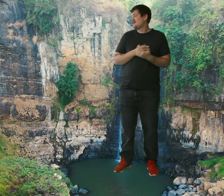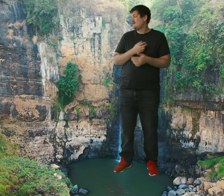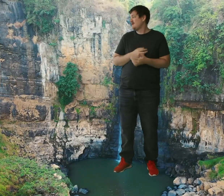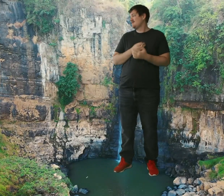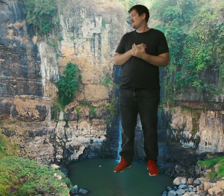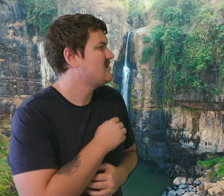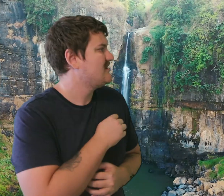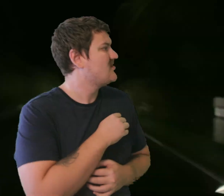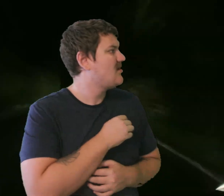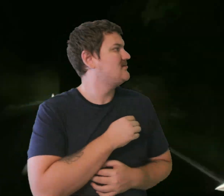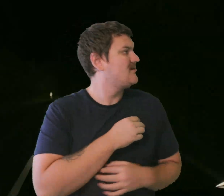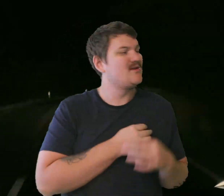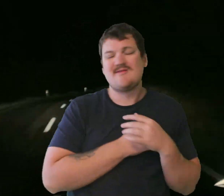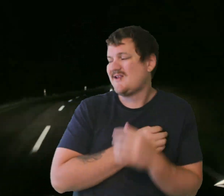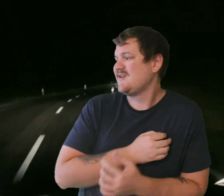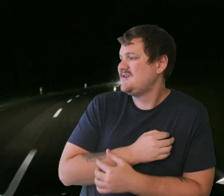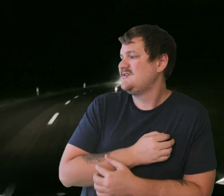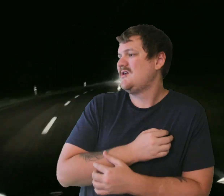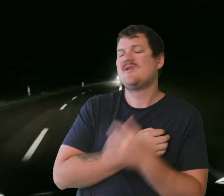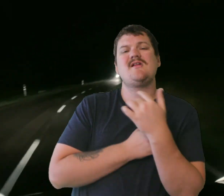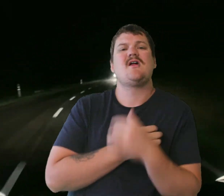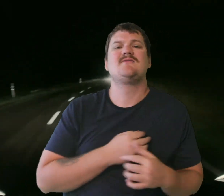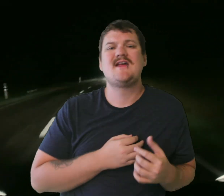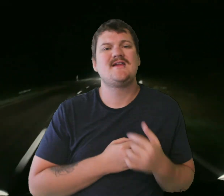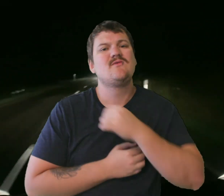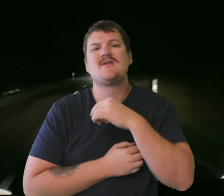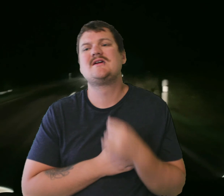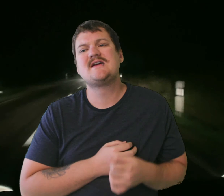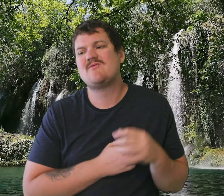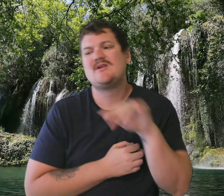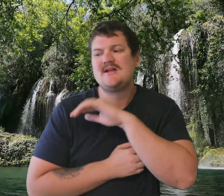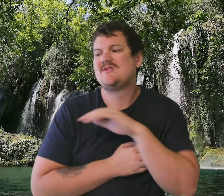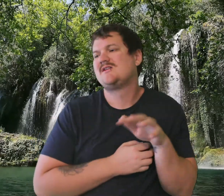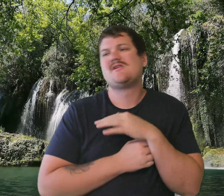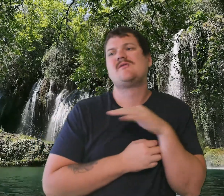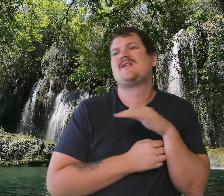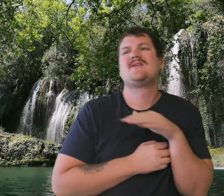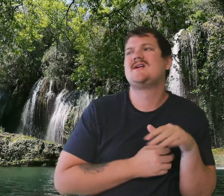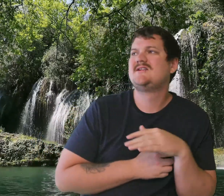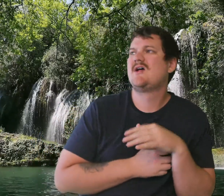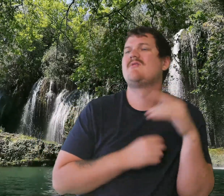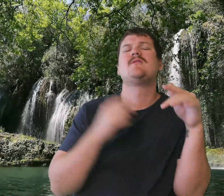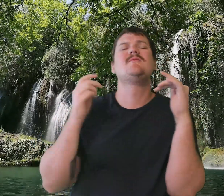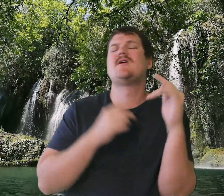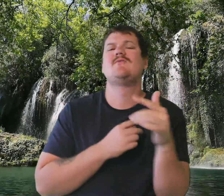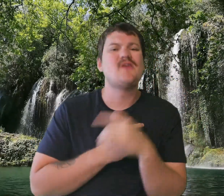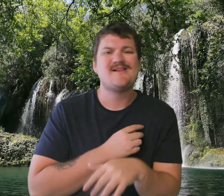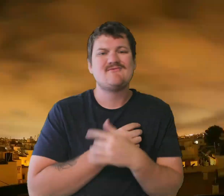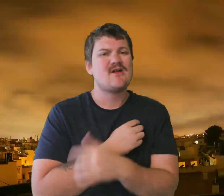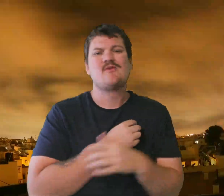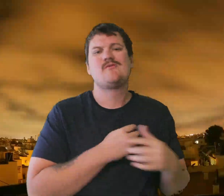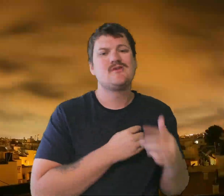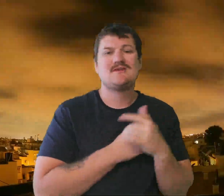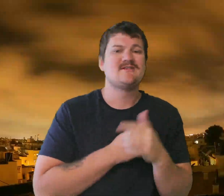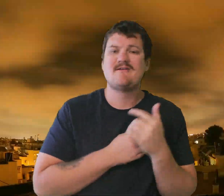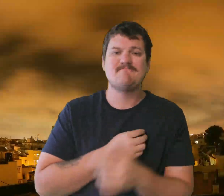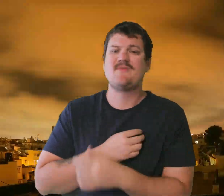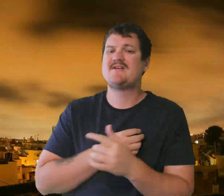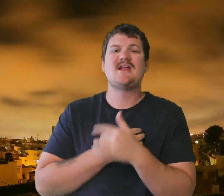just spit fire, stand tall, always be legit I resurrect and neglect anyone, then throw them in the pit I'm not as sad as sorry pussy boy, putting out